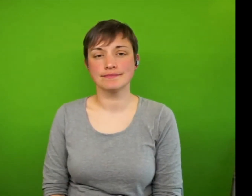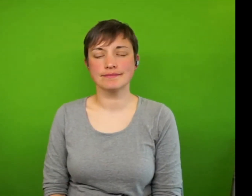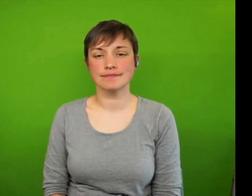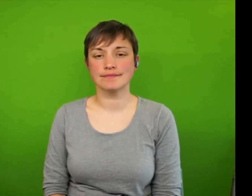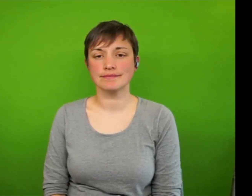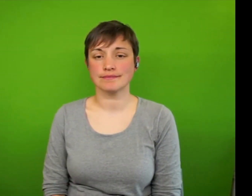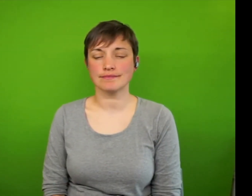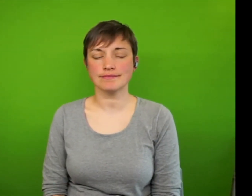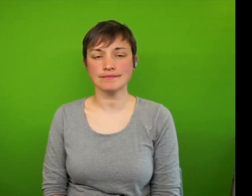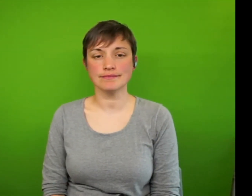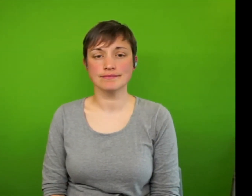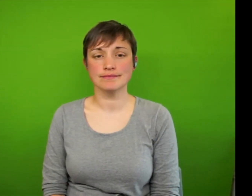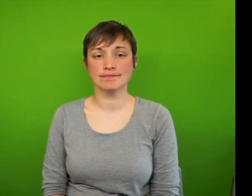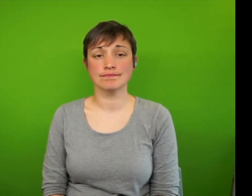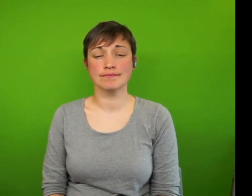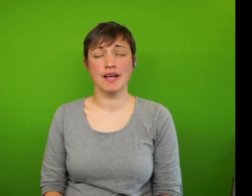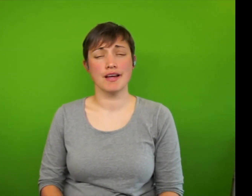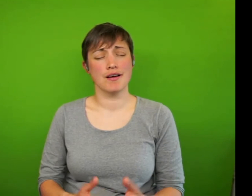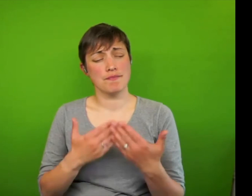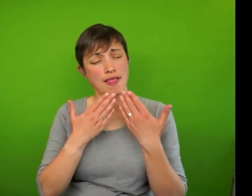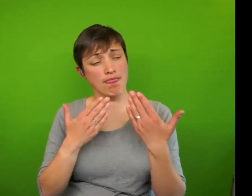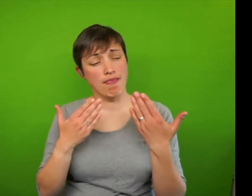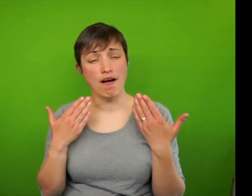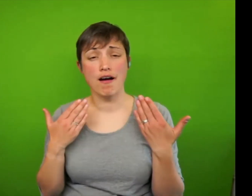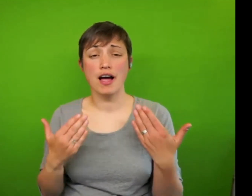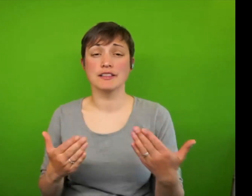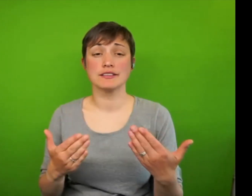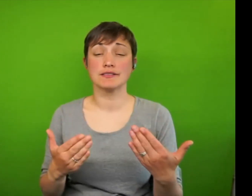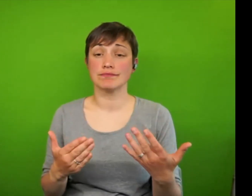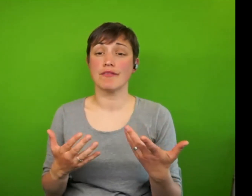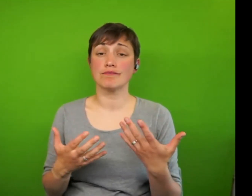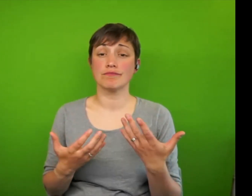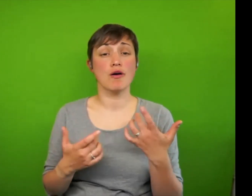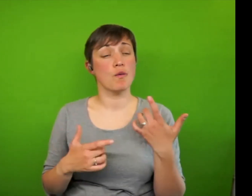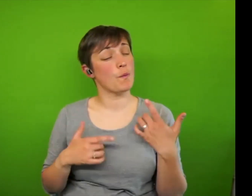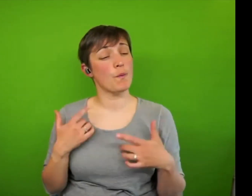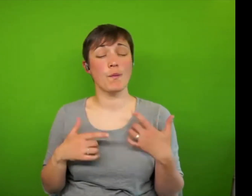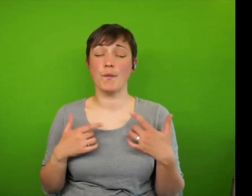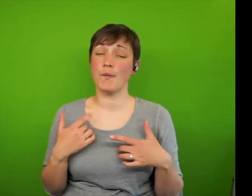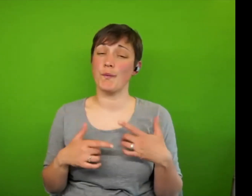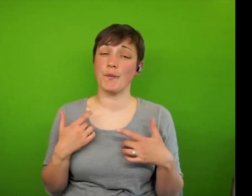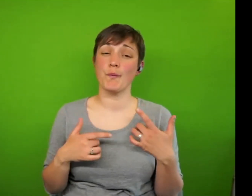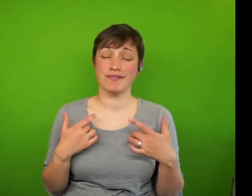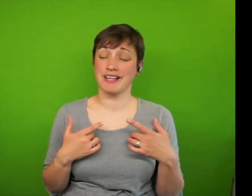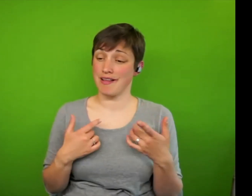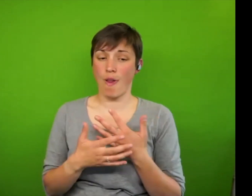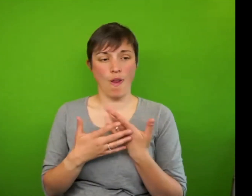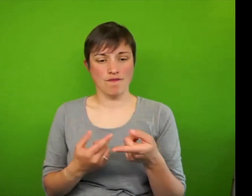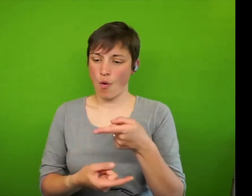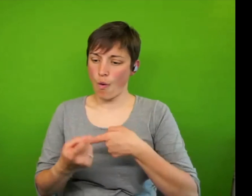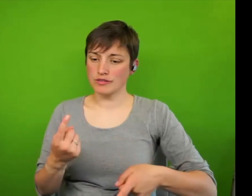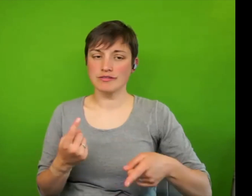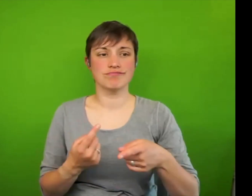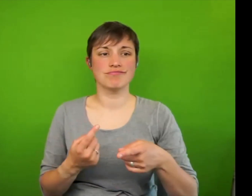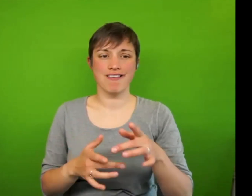Many thanks. Um, well, thank you for me for a wonderfully stimulating talk. There's a huge amount for us as a network and for the commission.